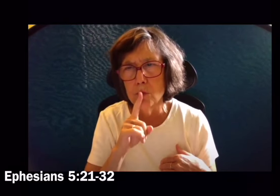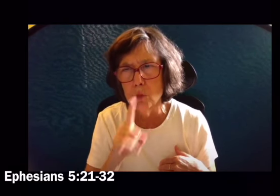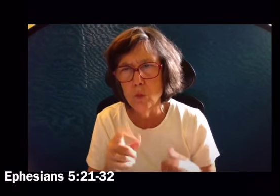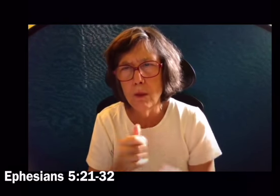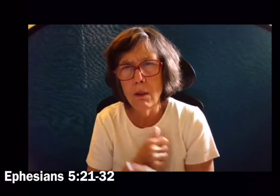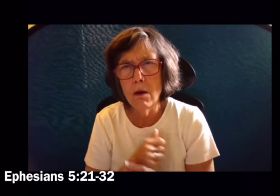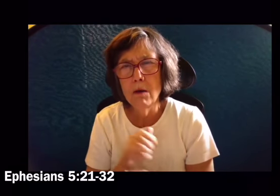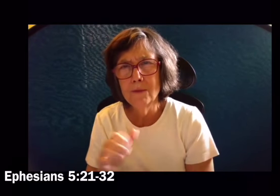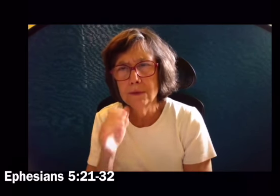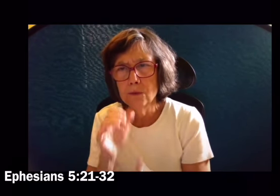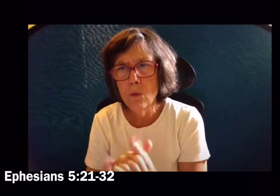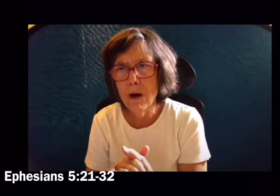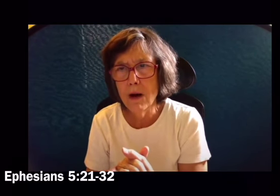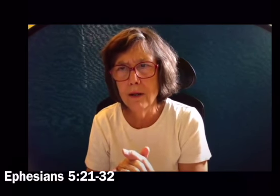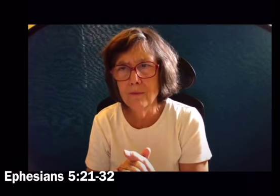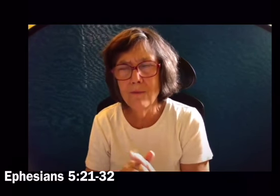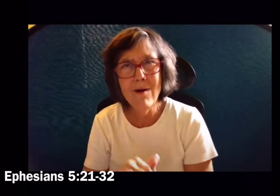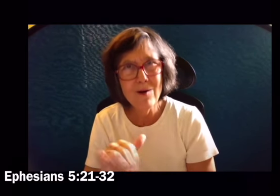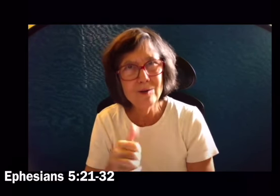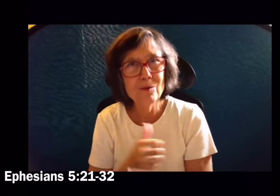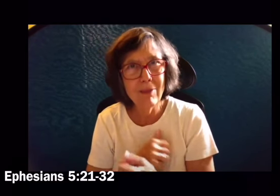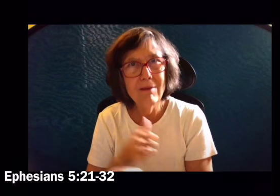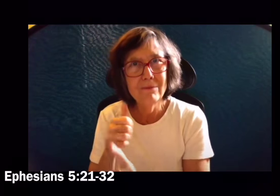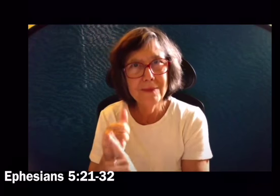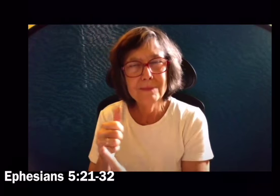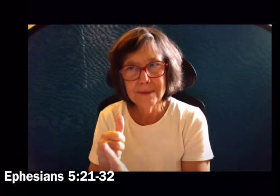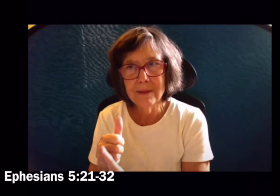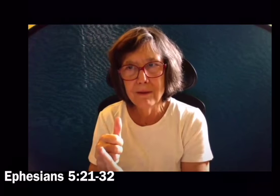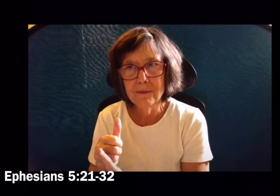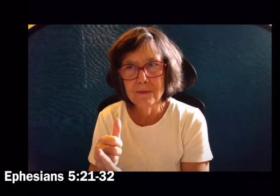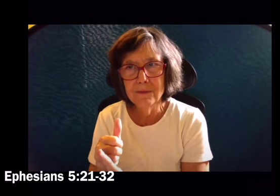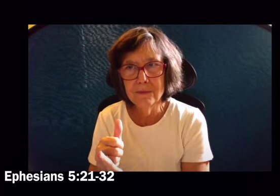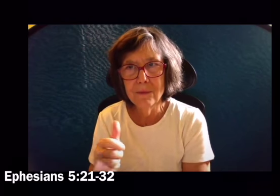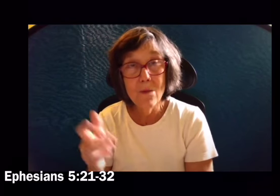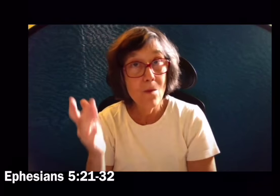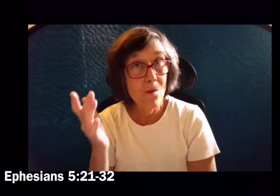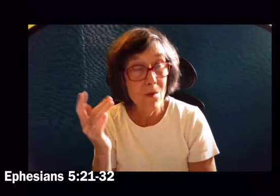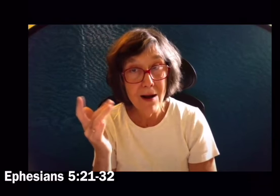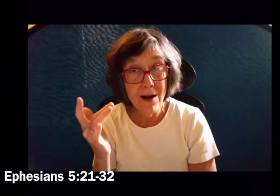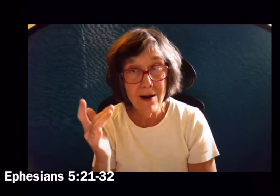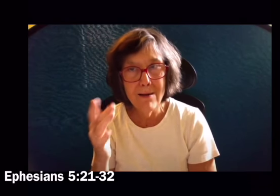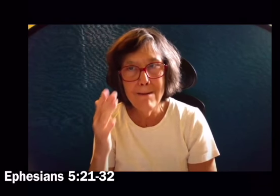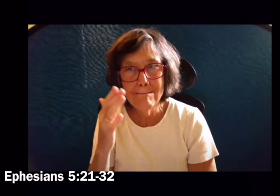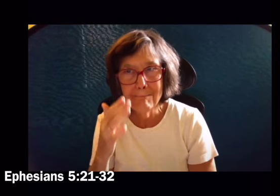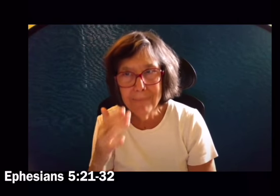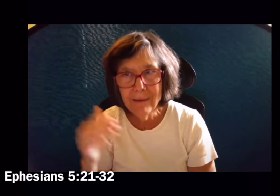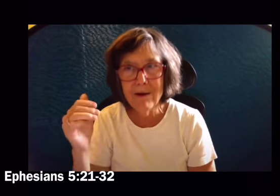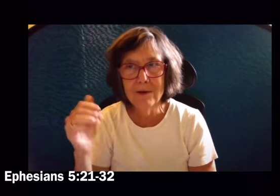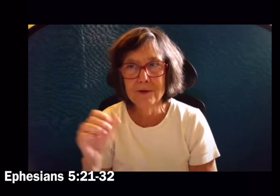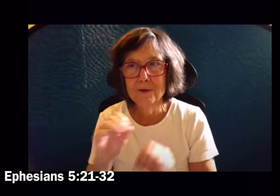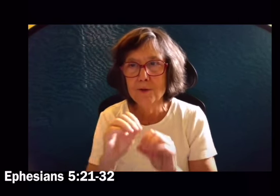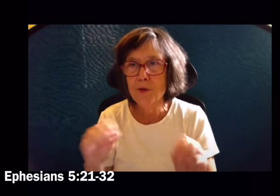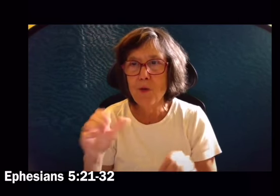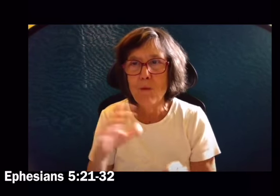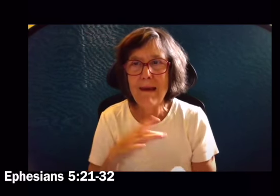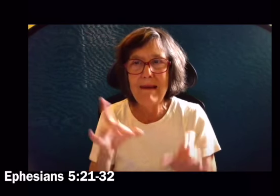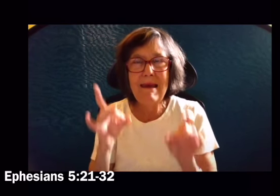their own bodies. He who loves his wife loves himself. For no one hates his own flesh.